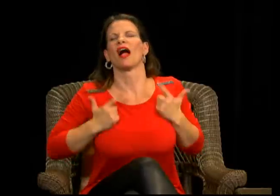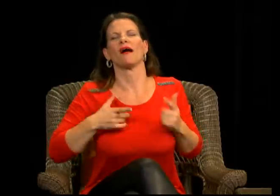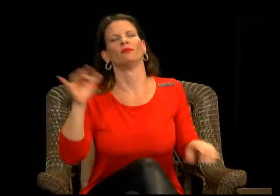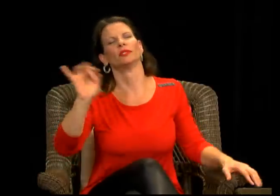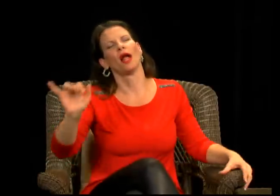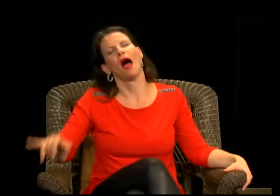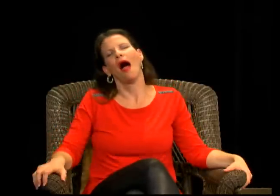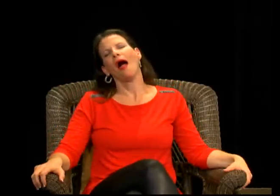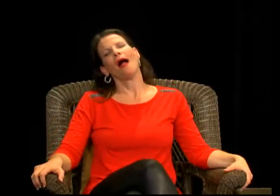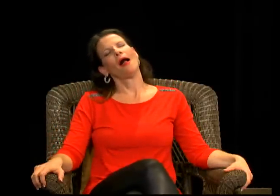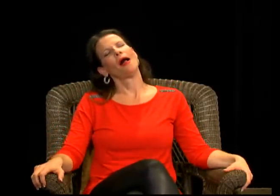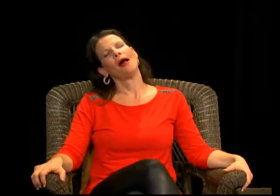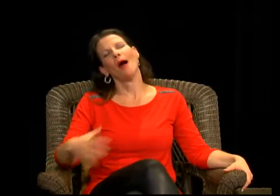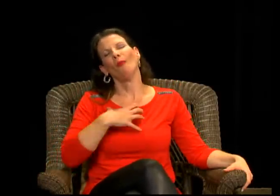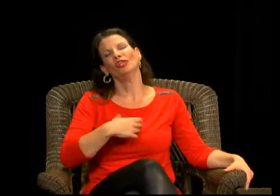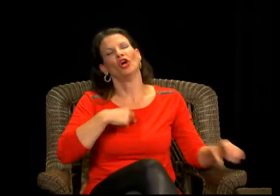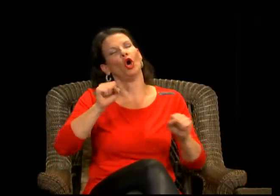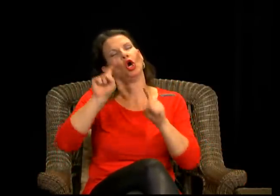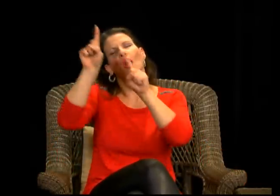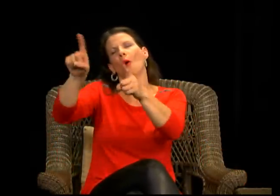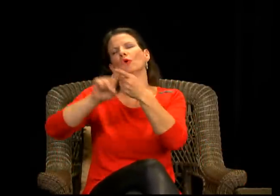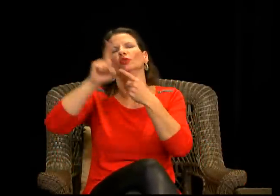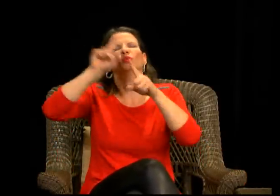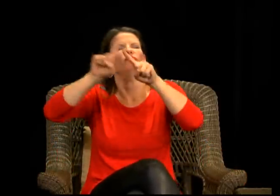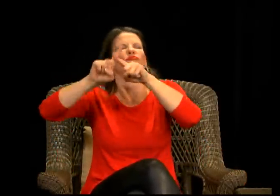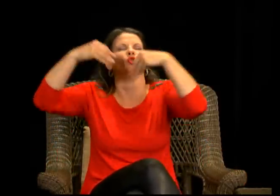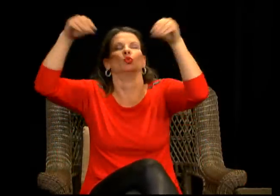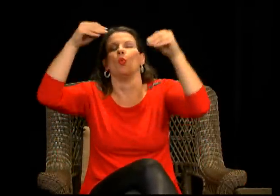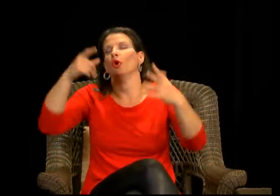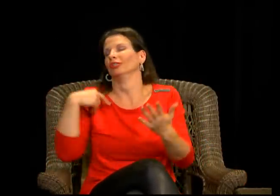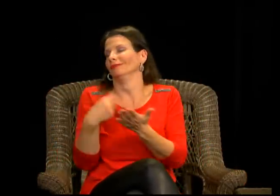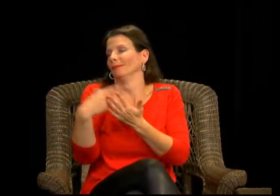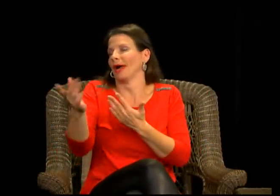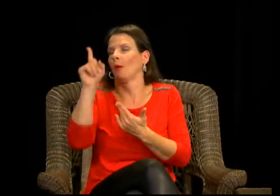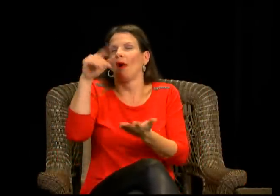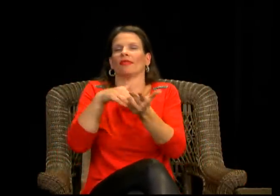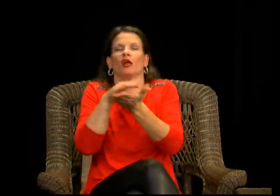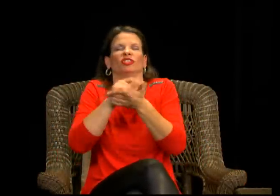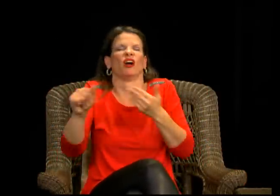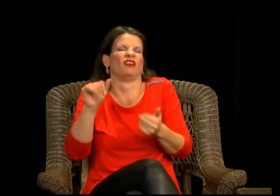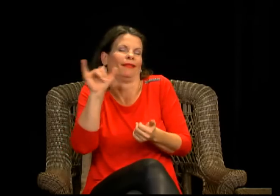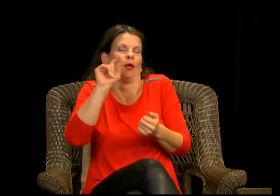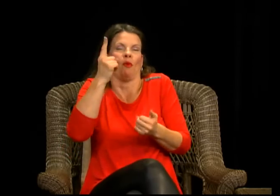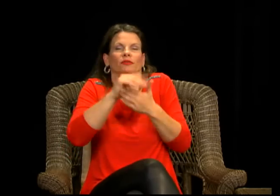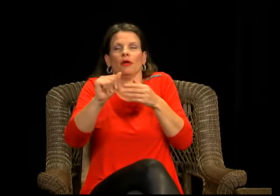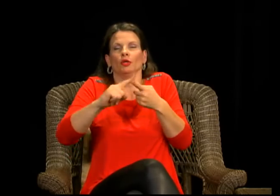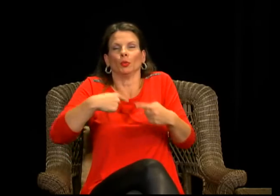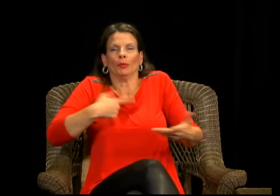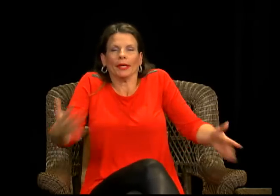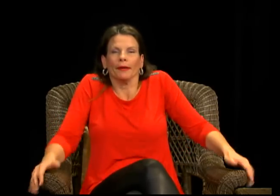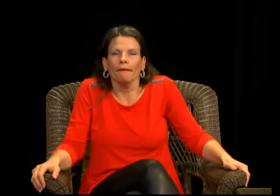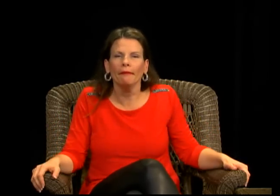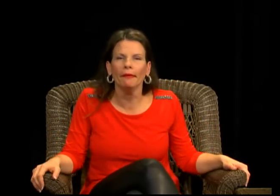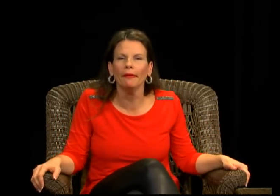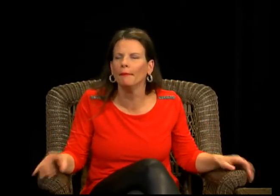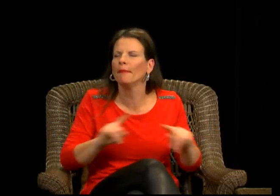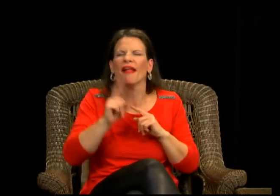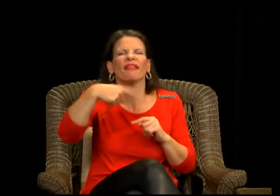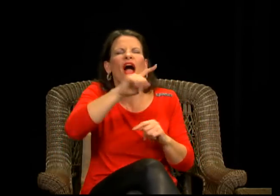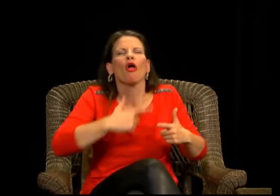love watching all the luxury and their clothes, their jewelry. And just like to be able to go